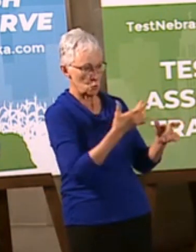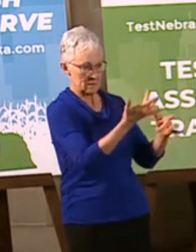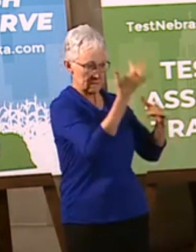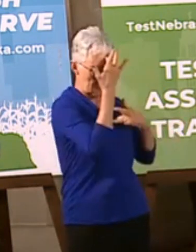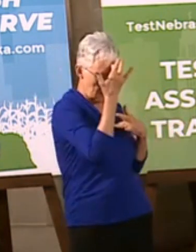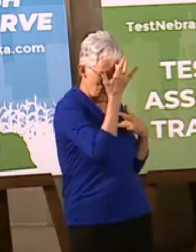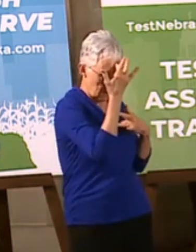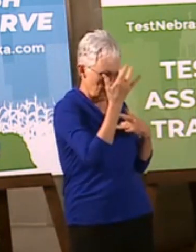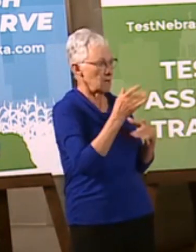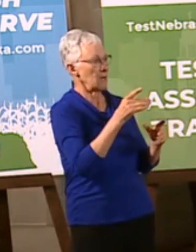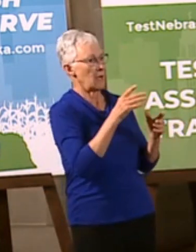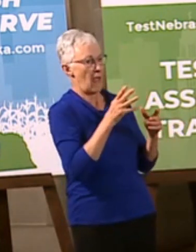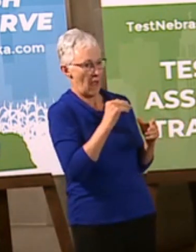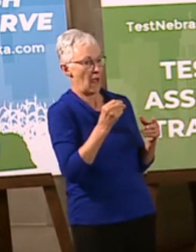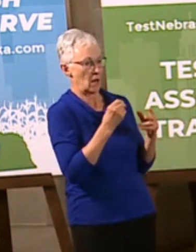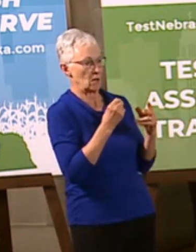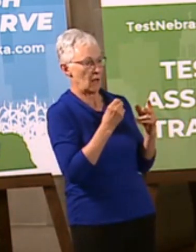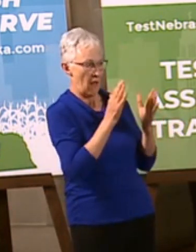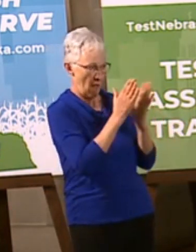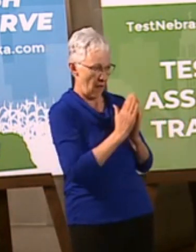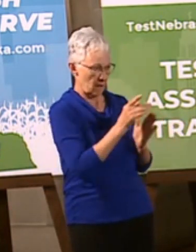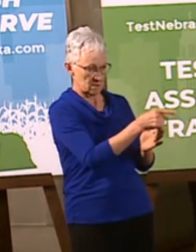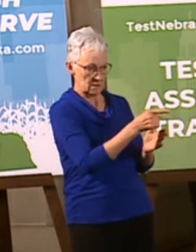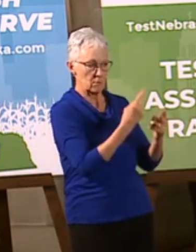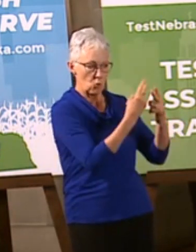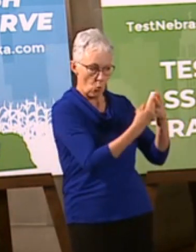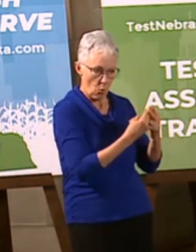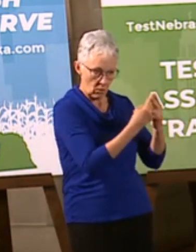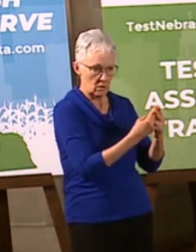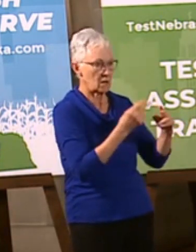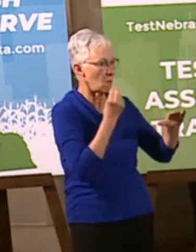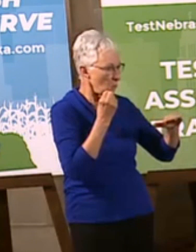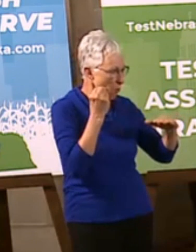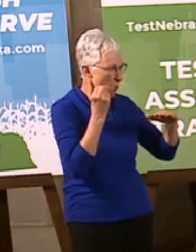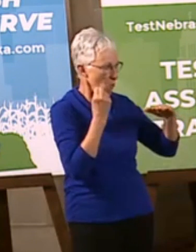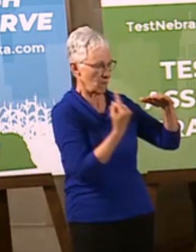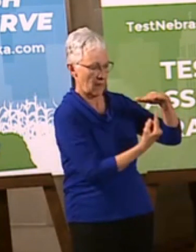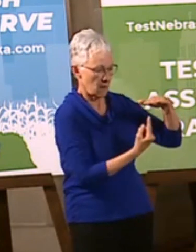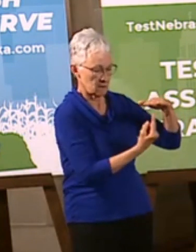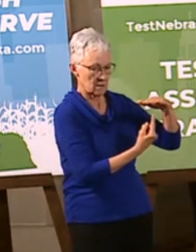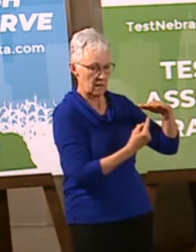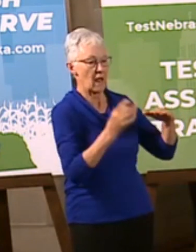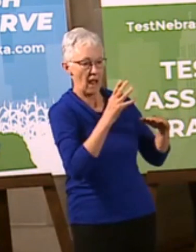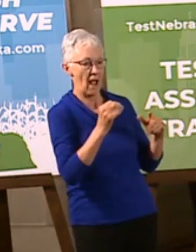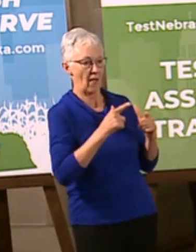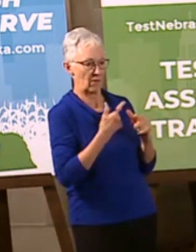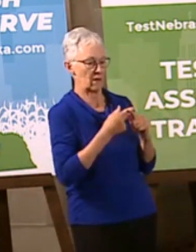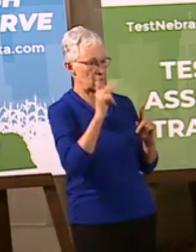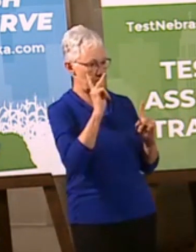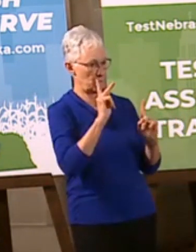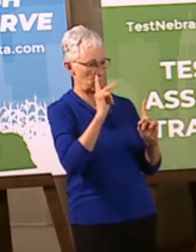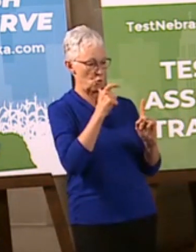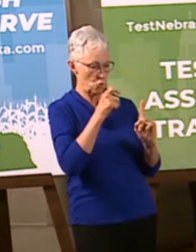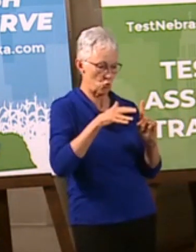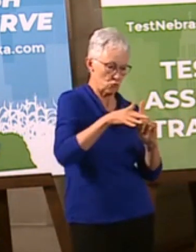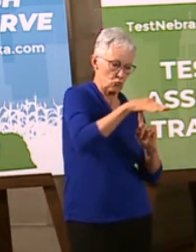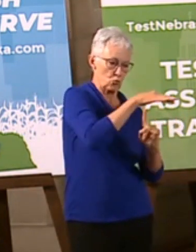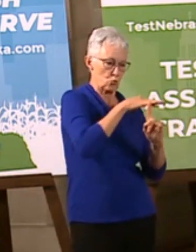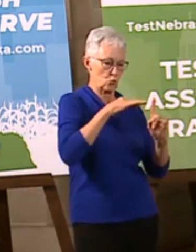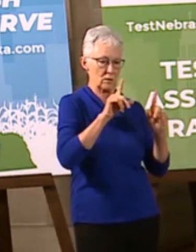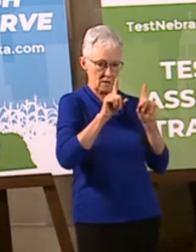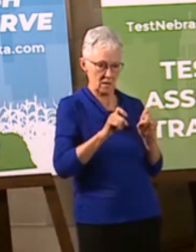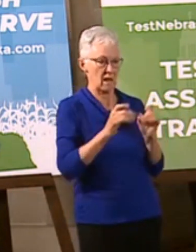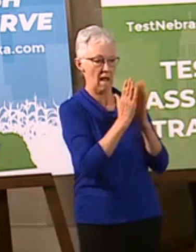state to really quarantine those people who are going to be most impacted. And that's what this program will help us do with Domo. It will our website will be